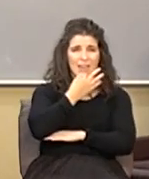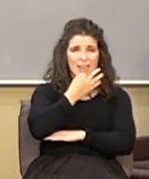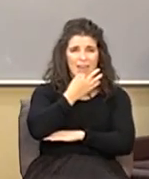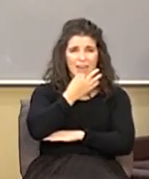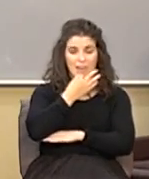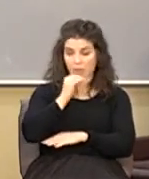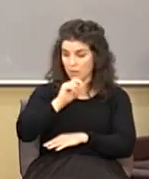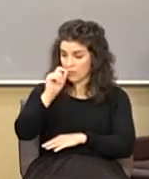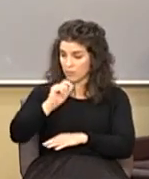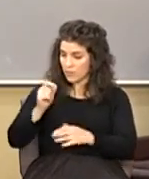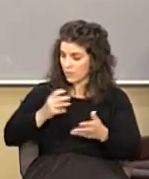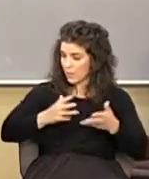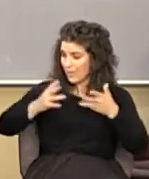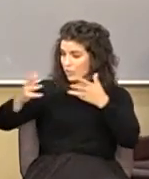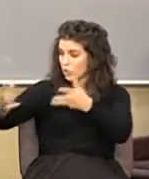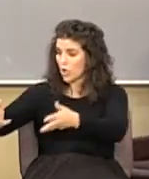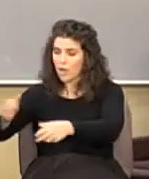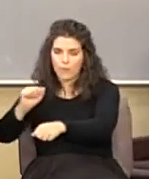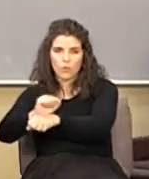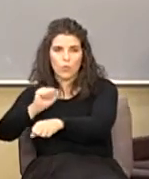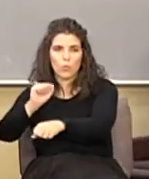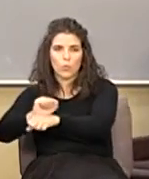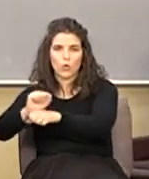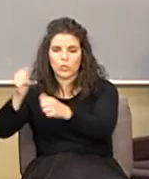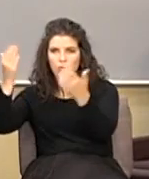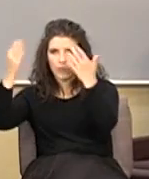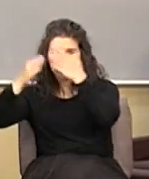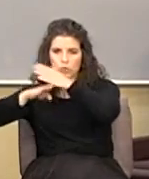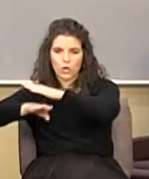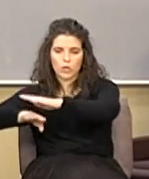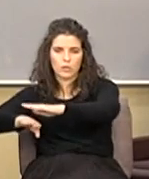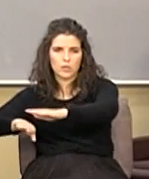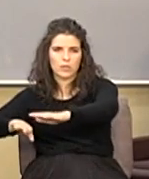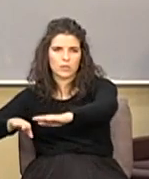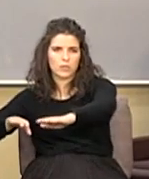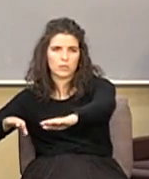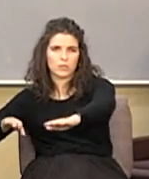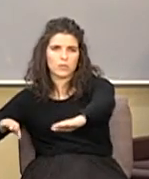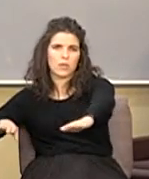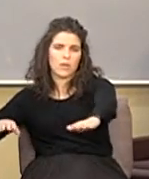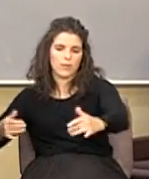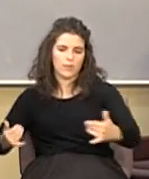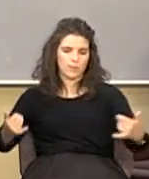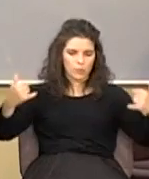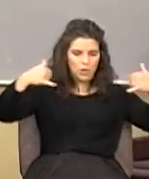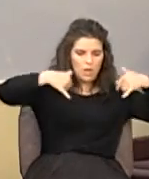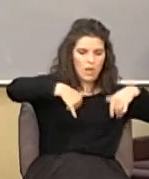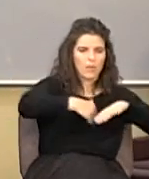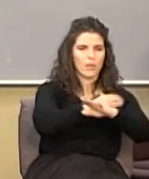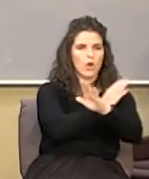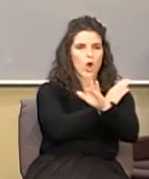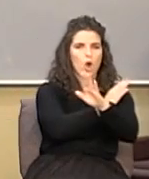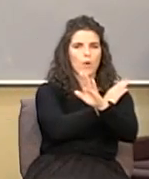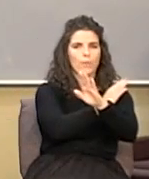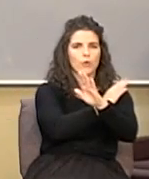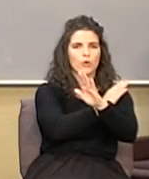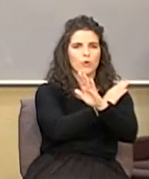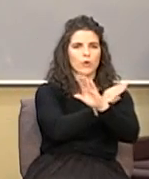therefore cast off the works of darkness and let us put on the armor of light